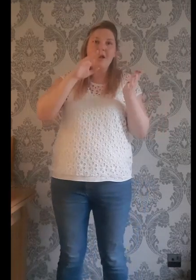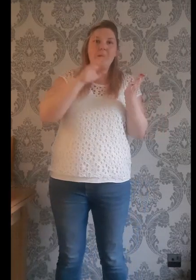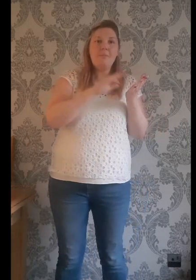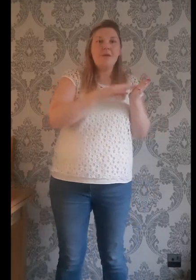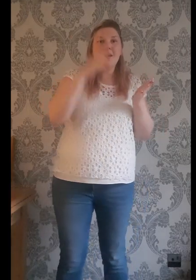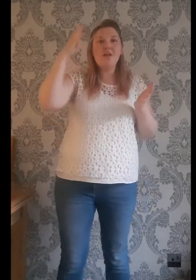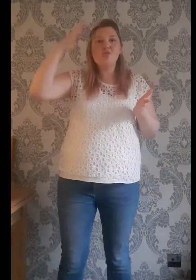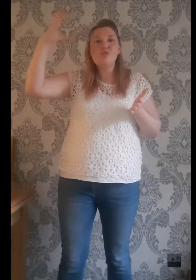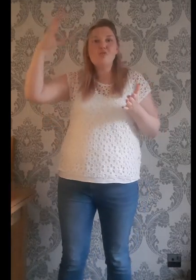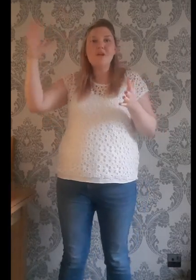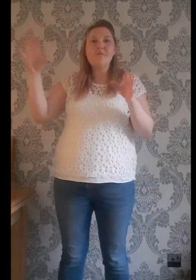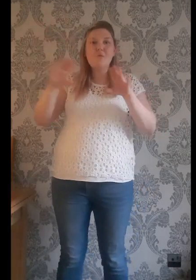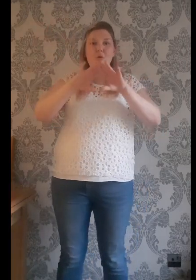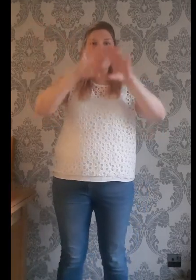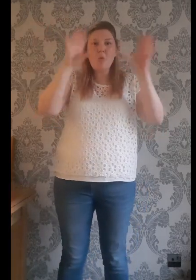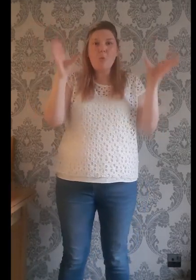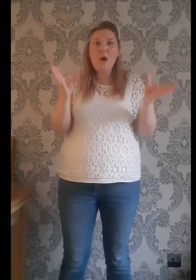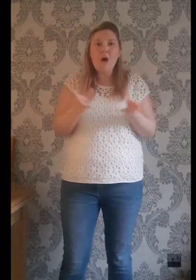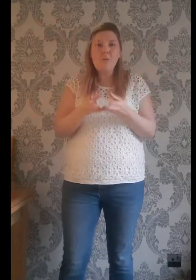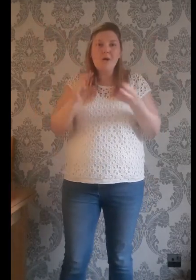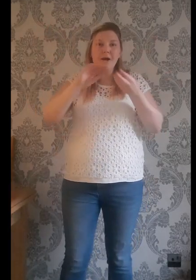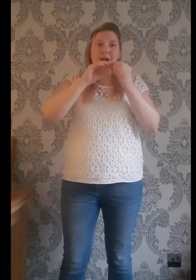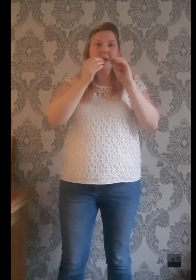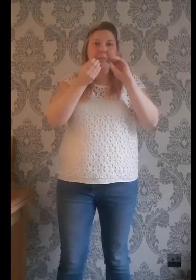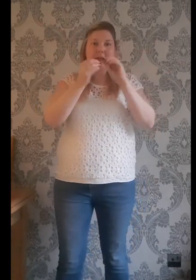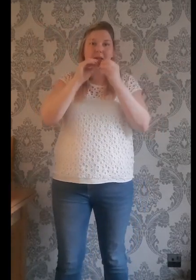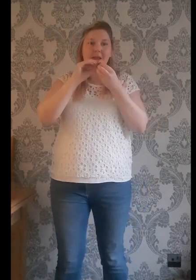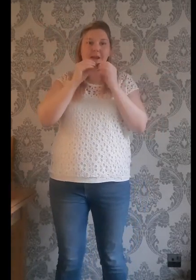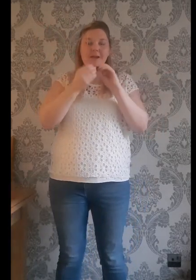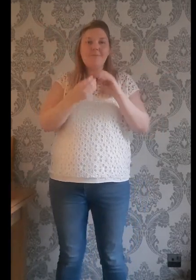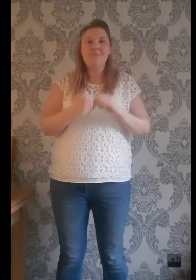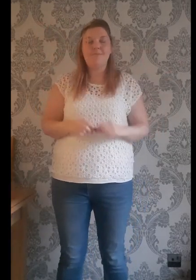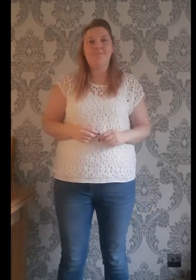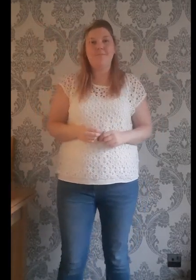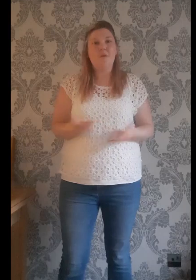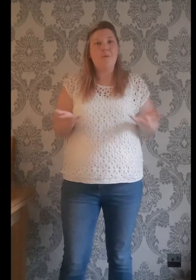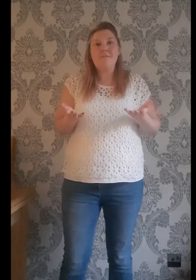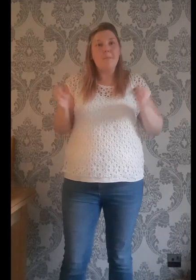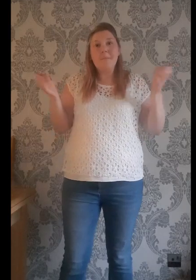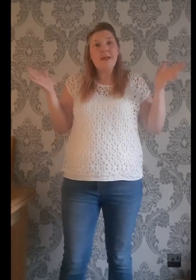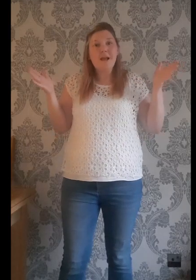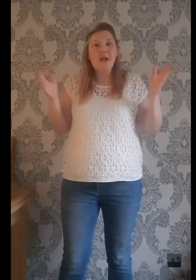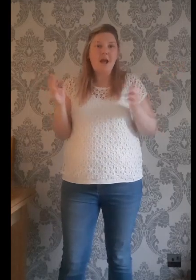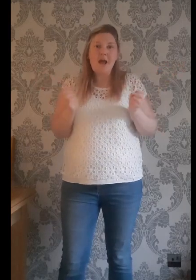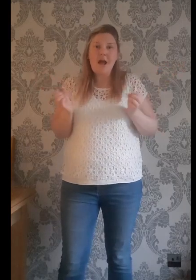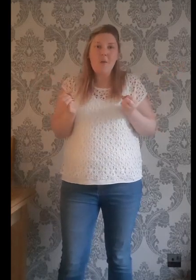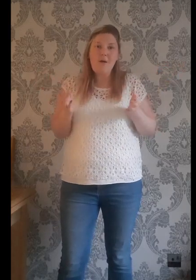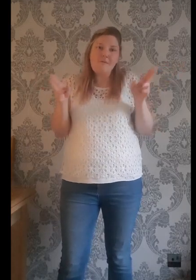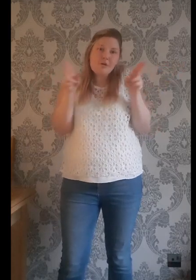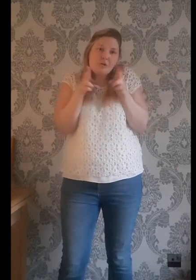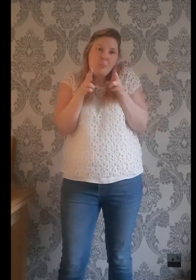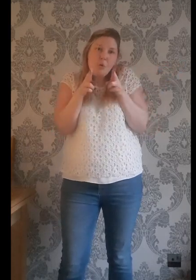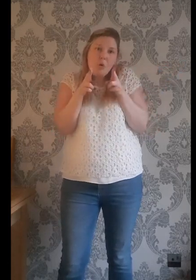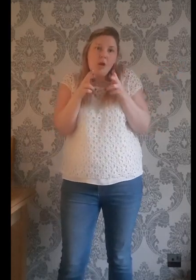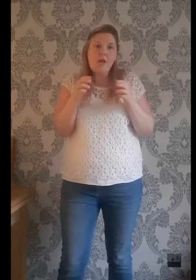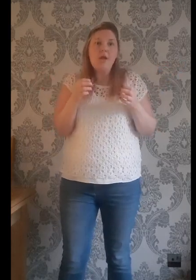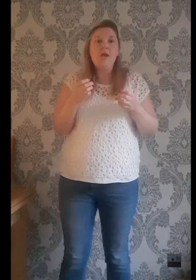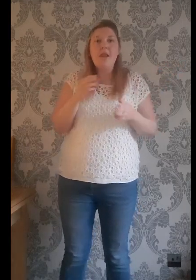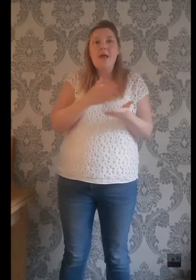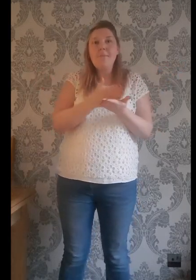a million dreams of the world we're gonna make However big, however small Let